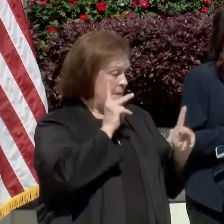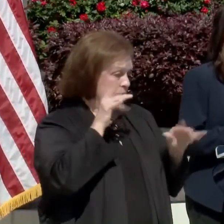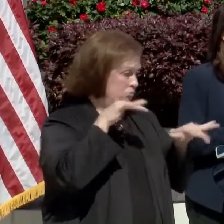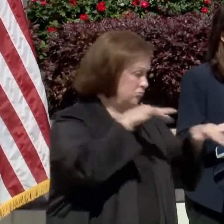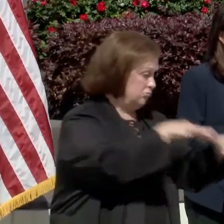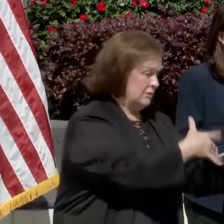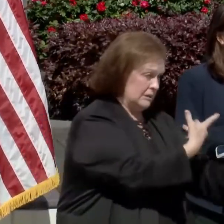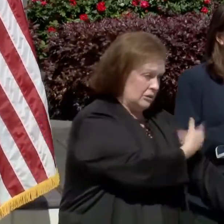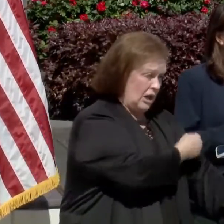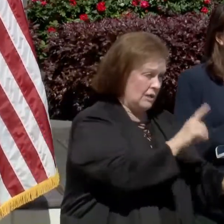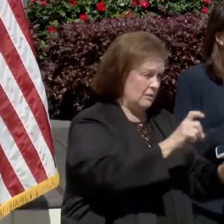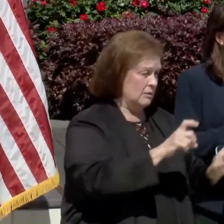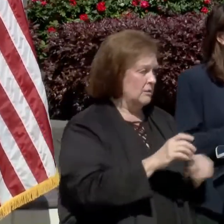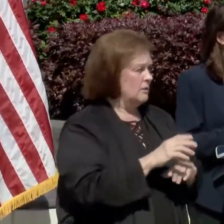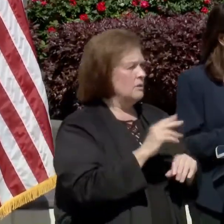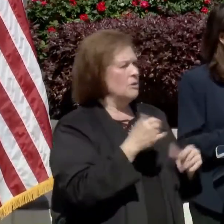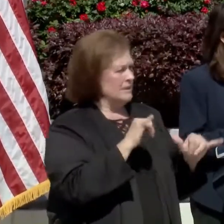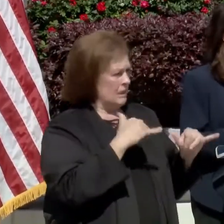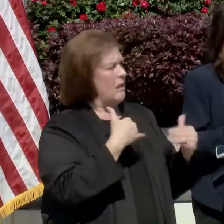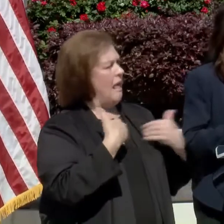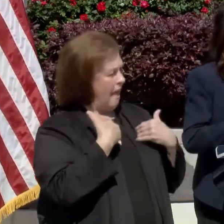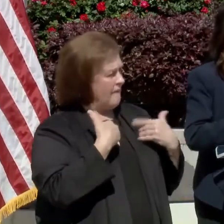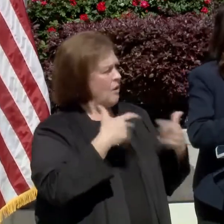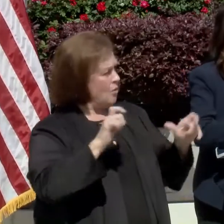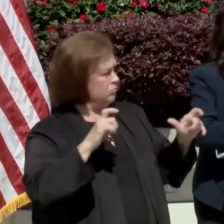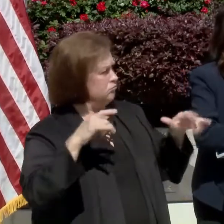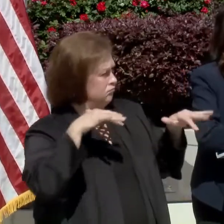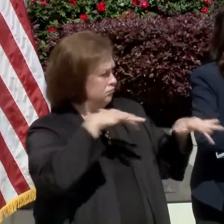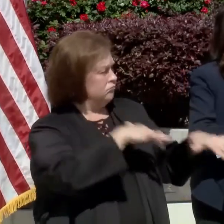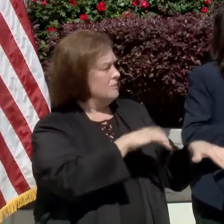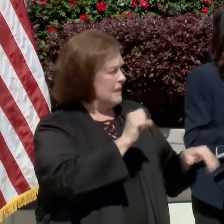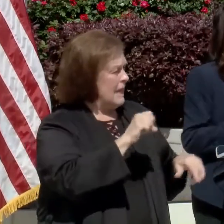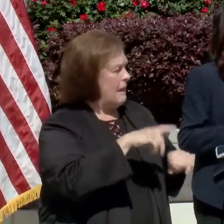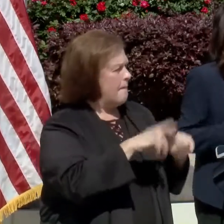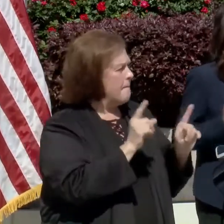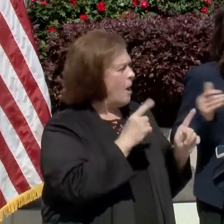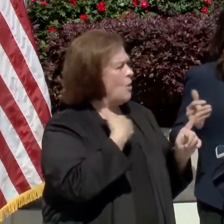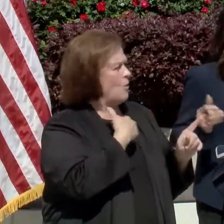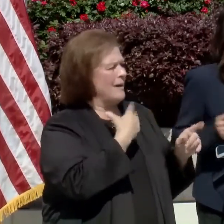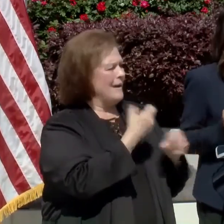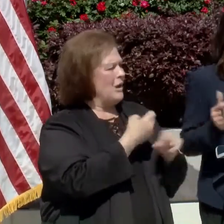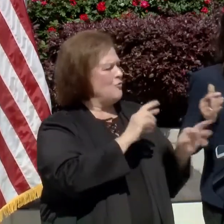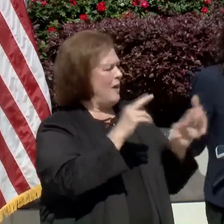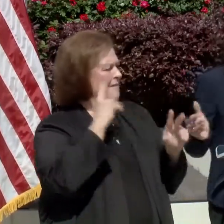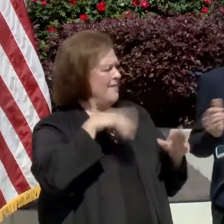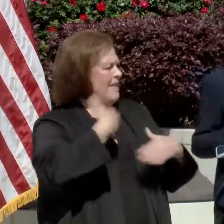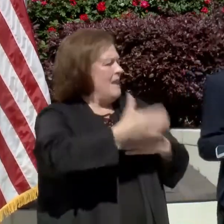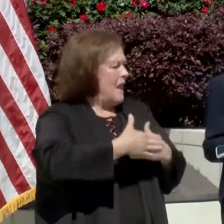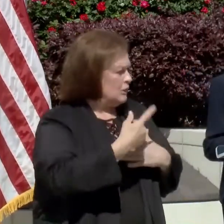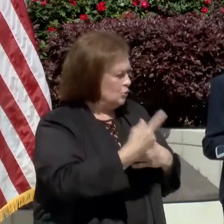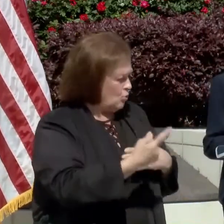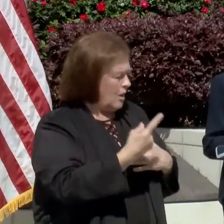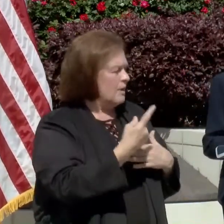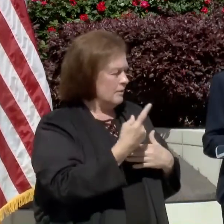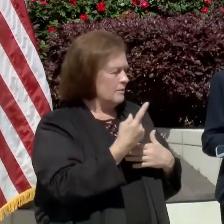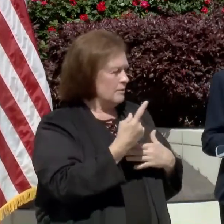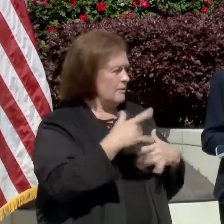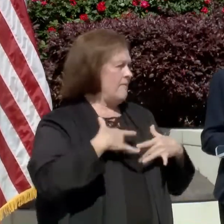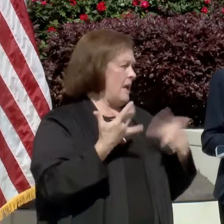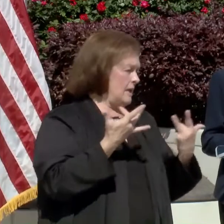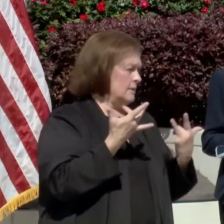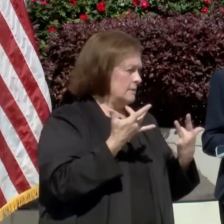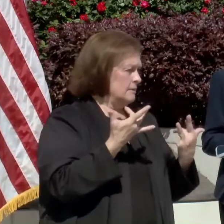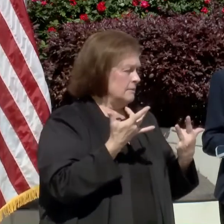No, we still have large events. We're still doing large events, but we're just getting ready for the next thing and starting the next thing because, um,